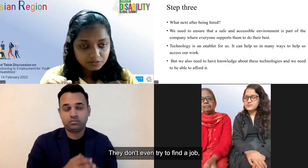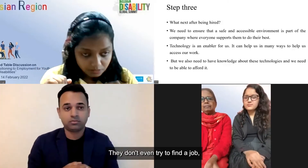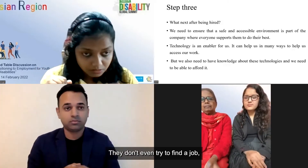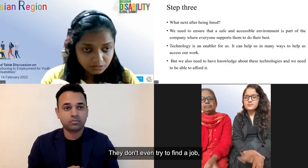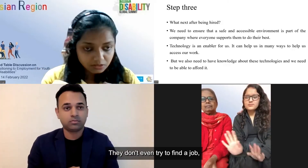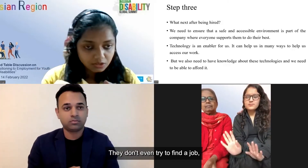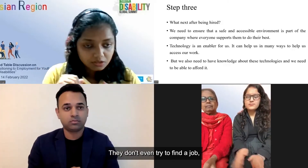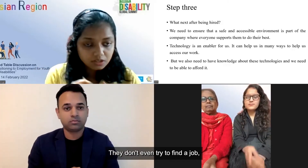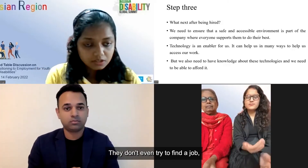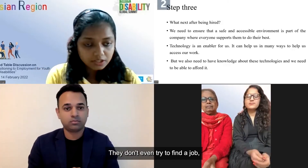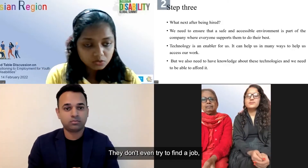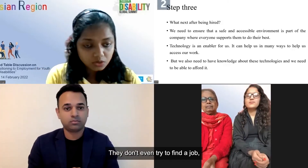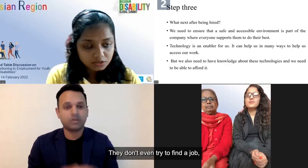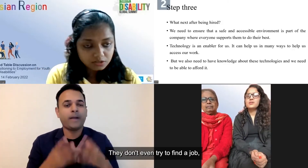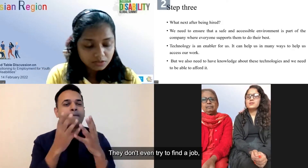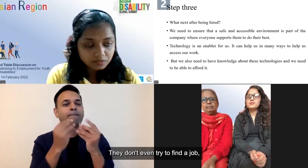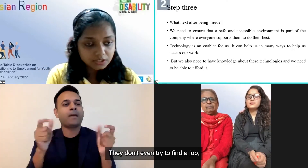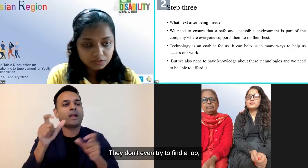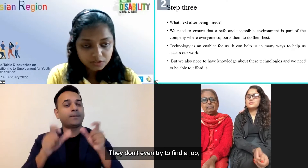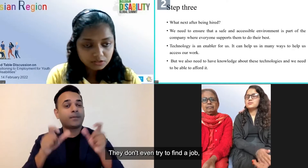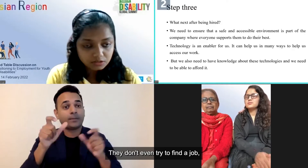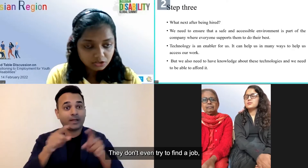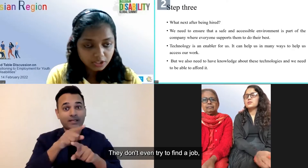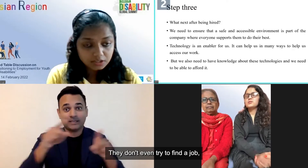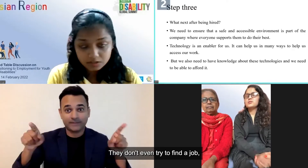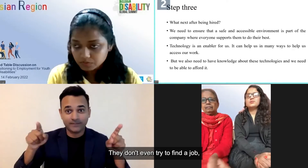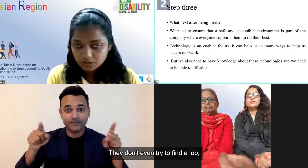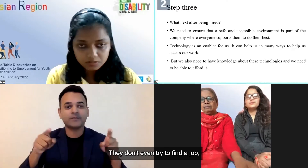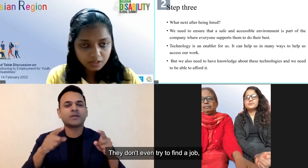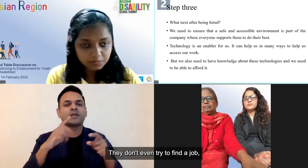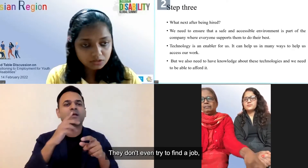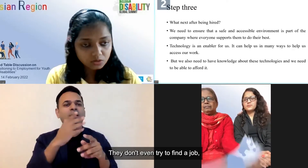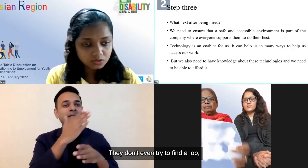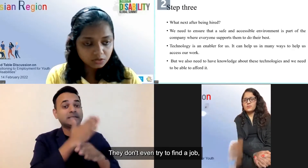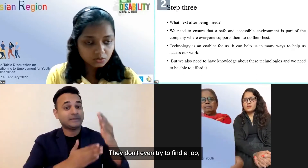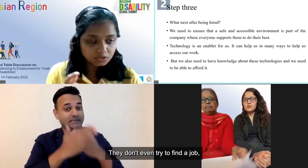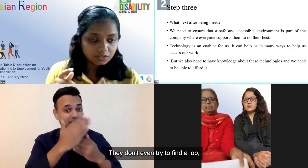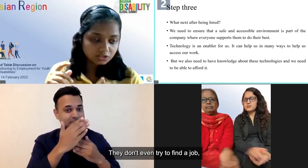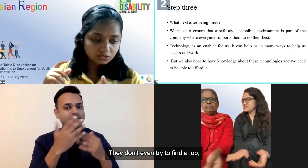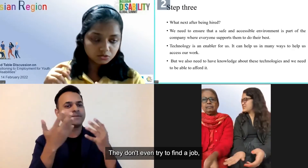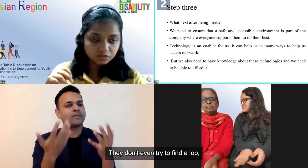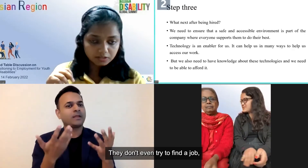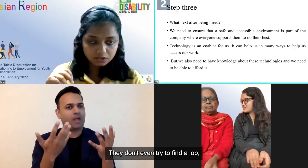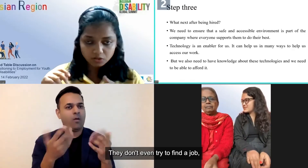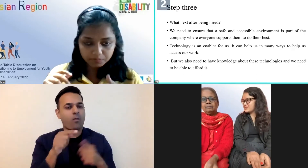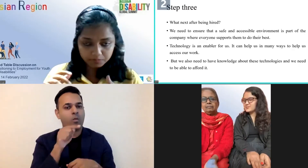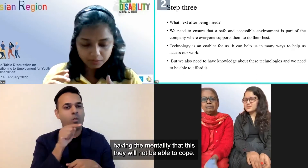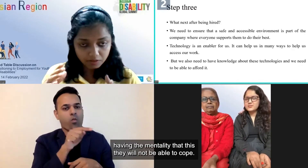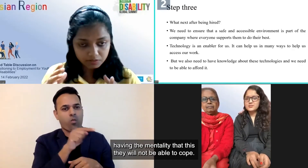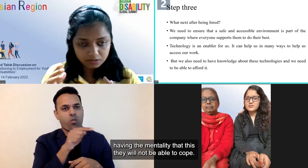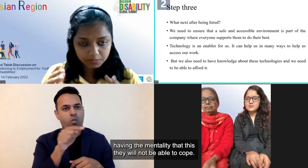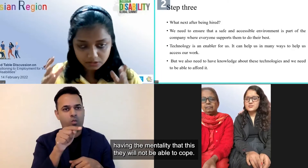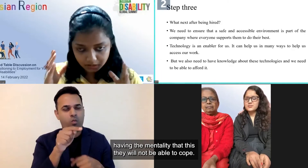And they do not even give it a try. I mean, they don't even try to find a job